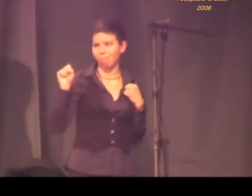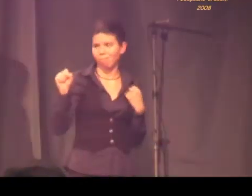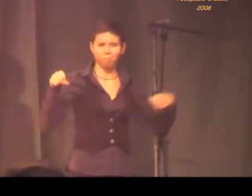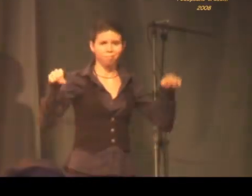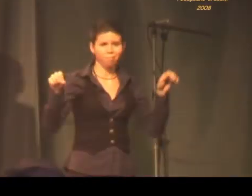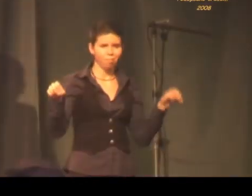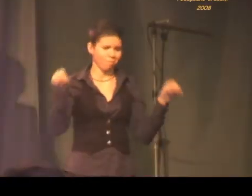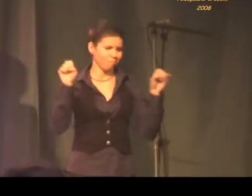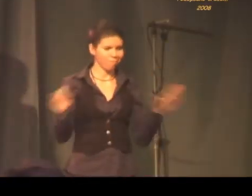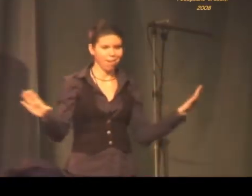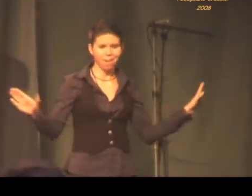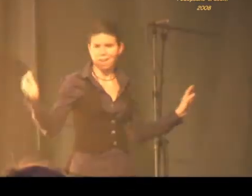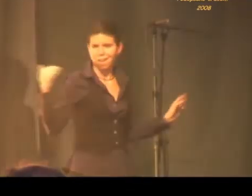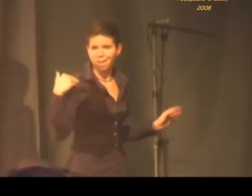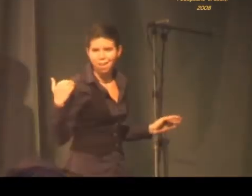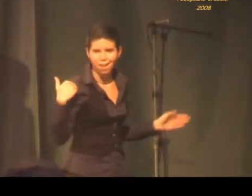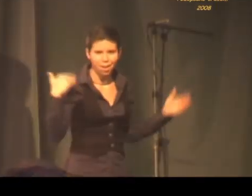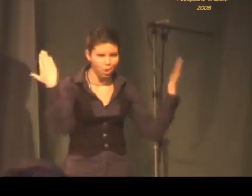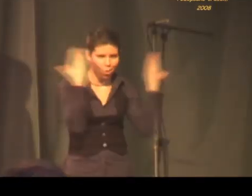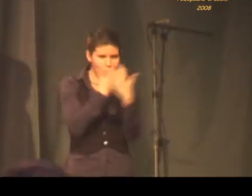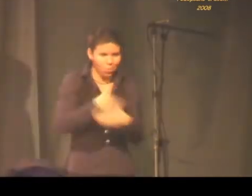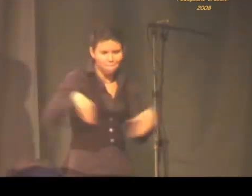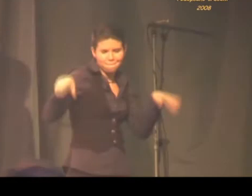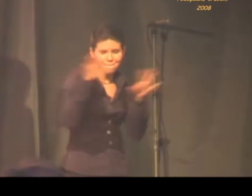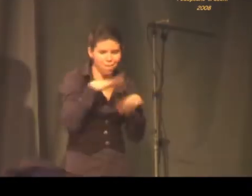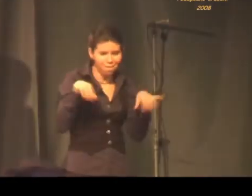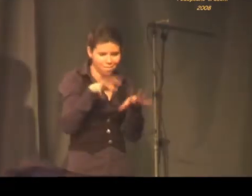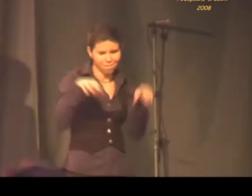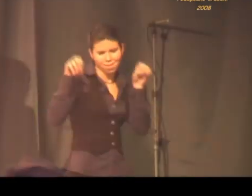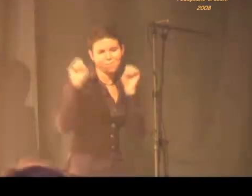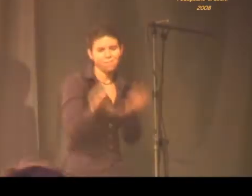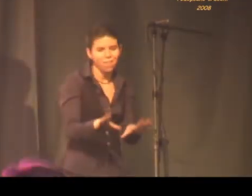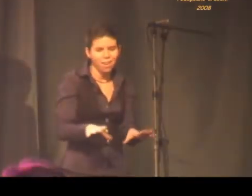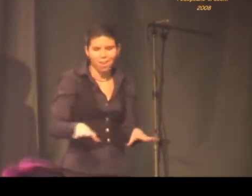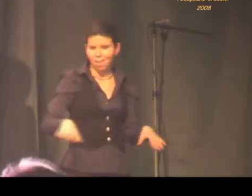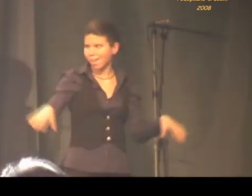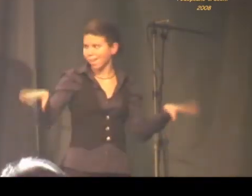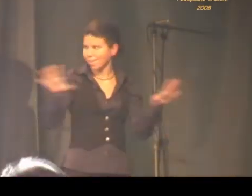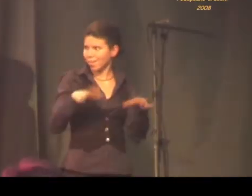I get out the car, oh, Black Magic Caller, in my back to ranch.